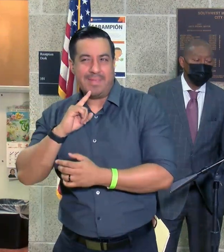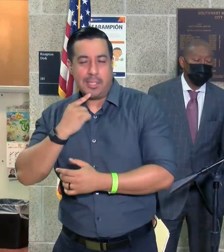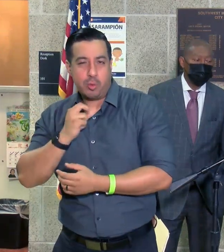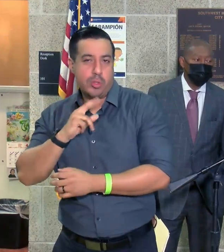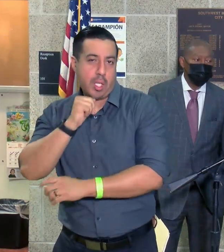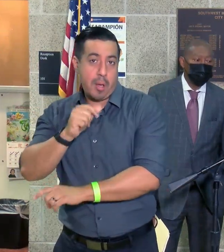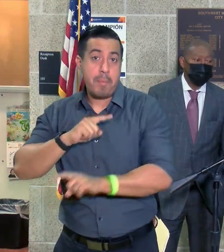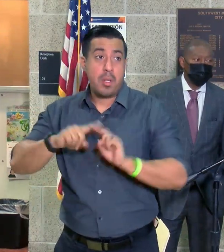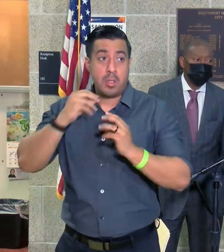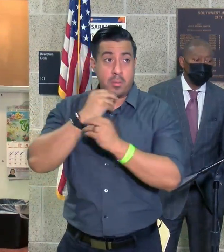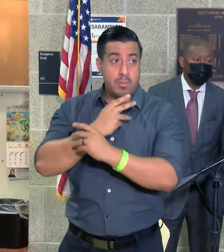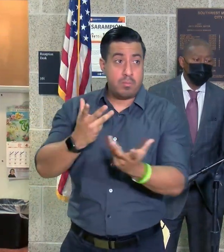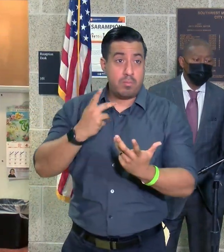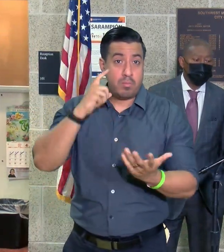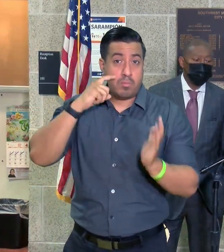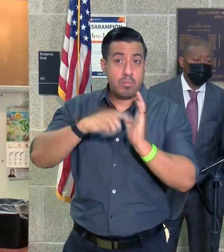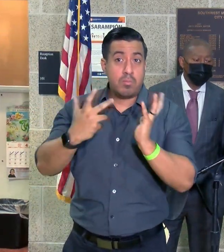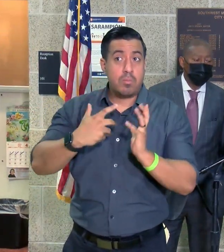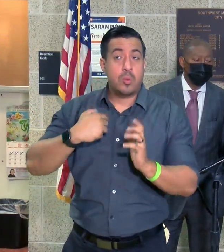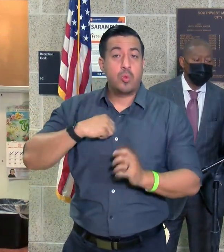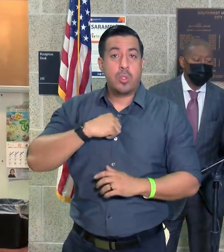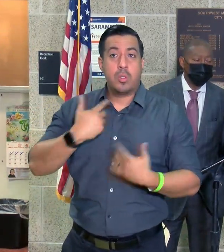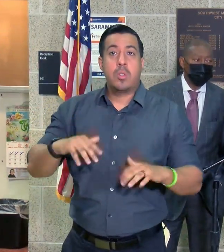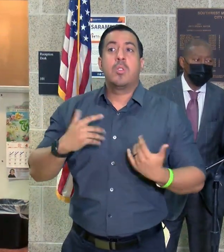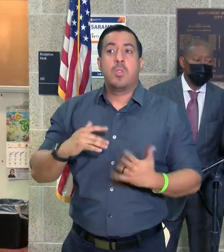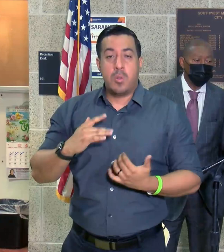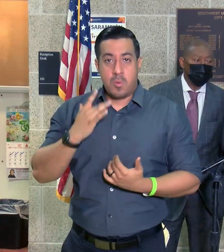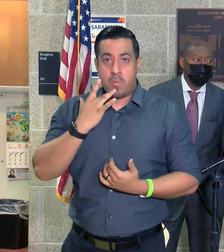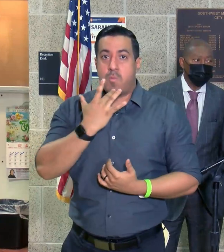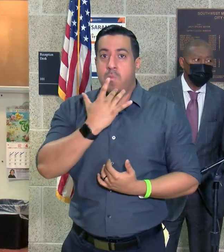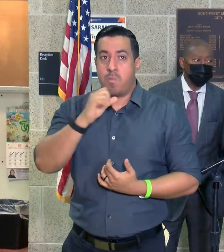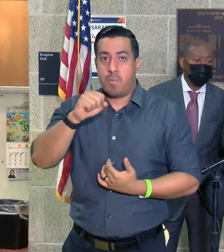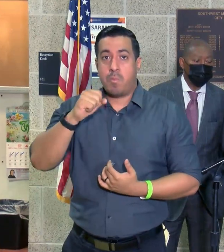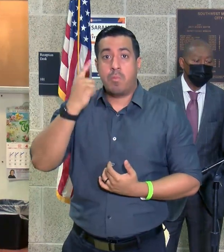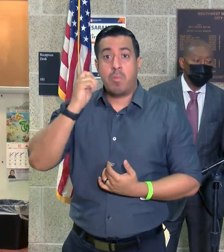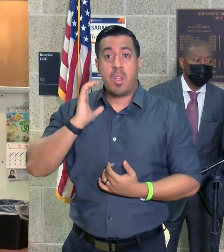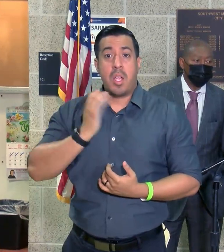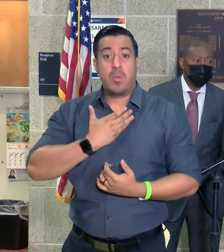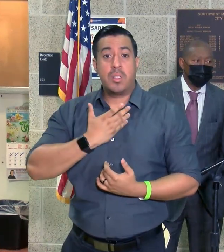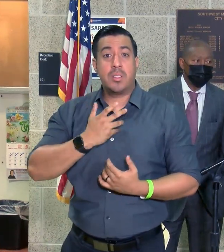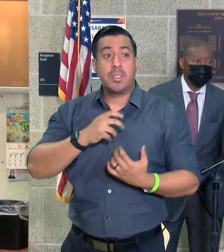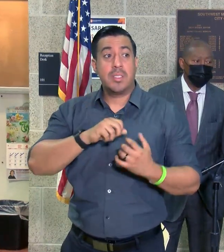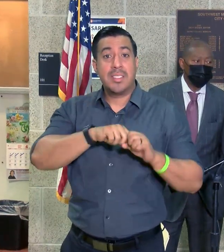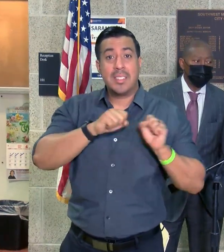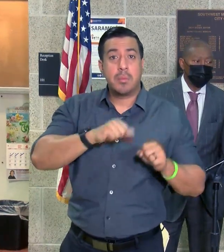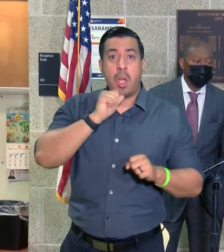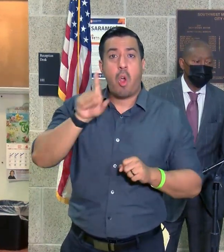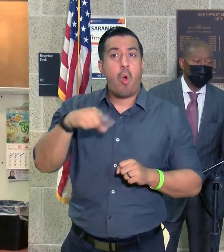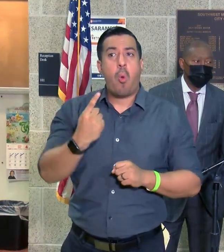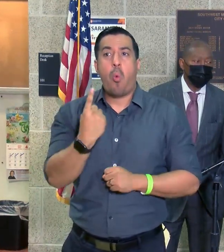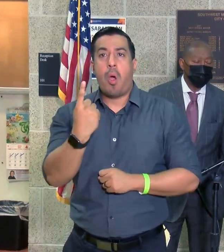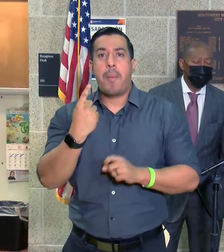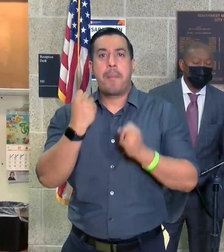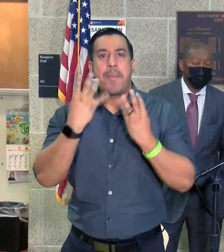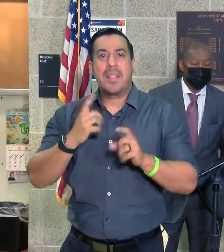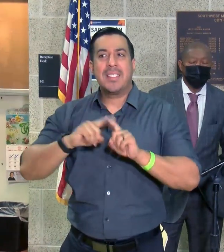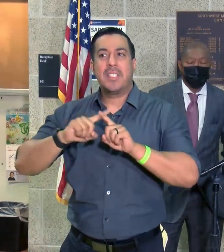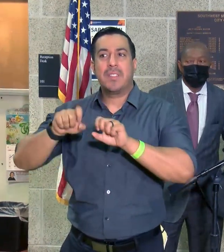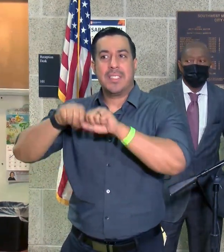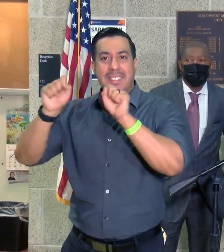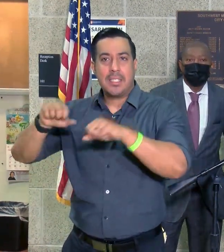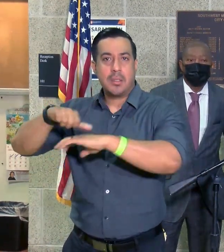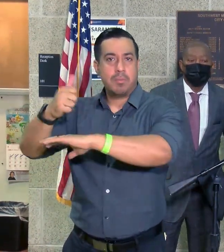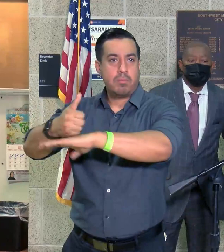for people to recognize here is that we are fortunate that there are systems and there's not just one. There are multiple systems in place